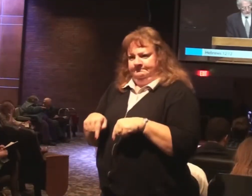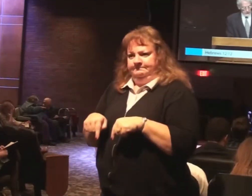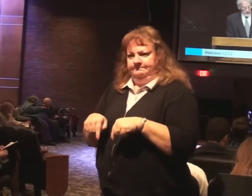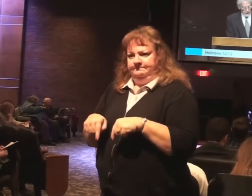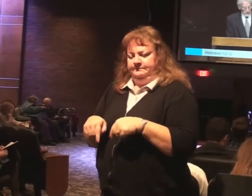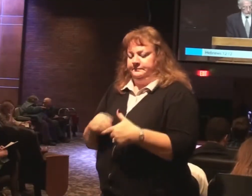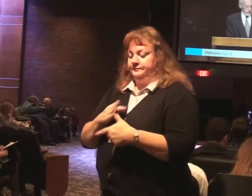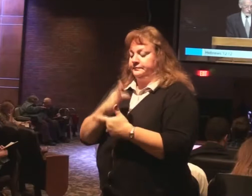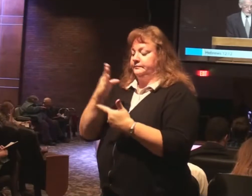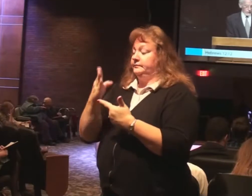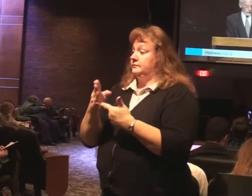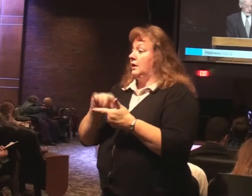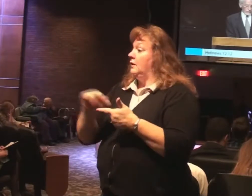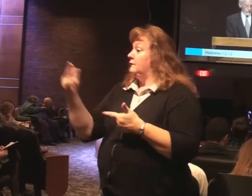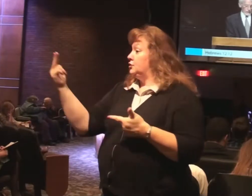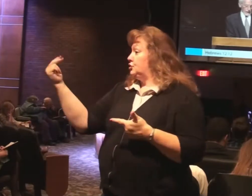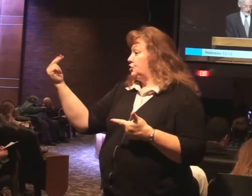In verse 13 you have the second.